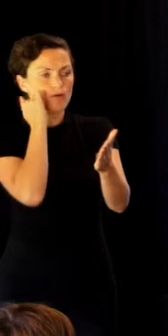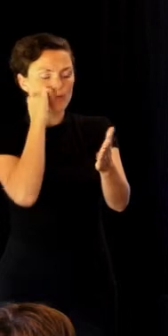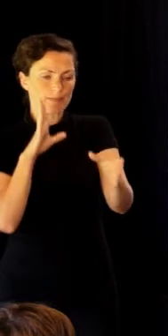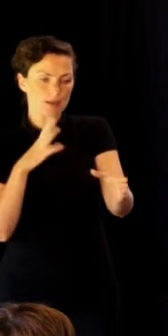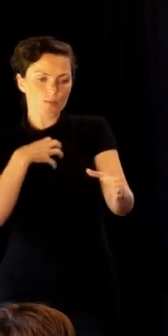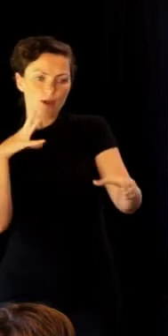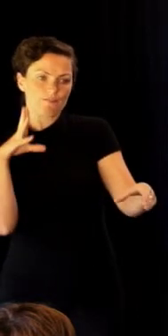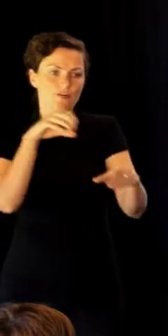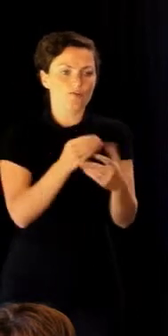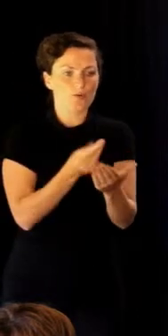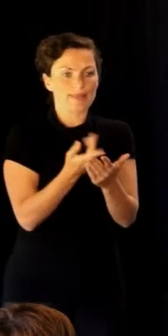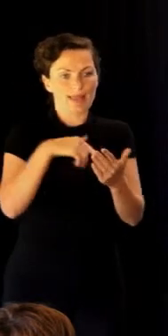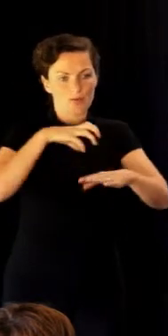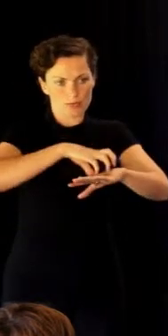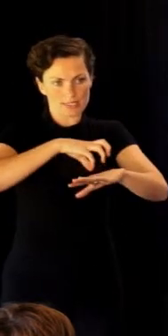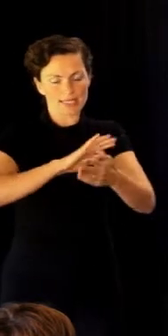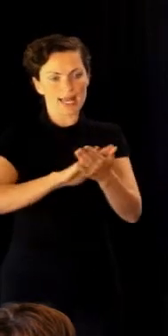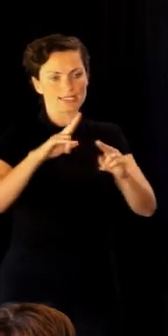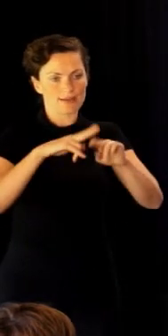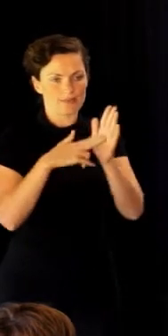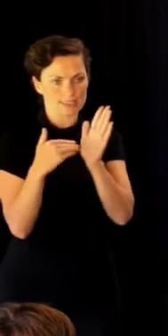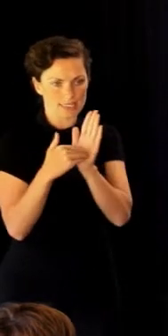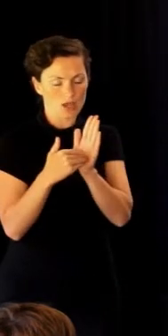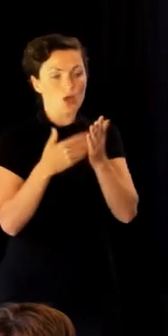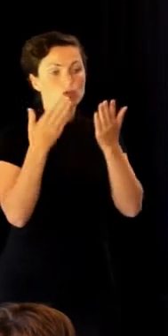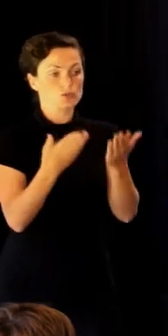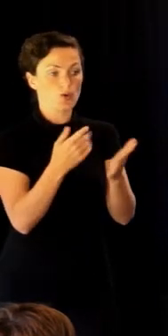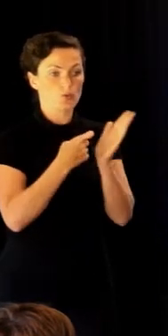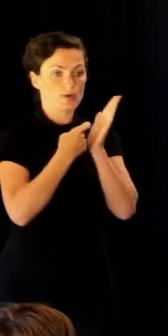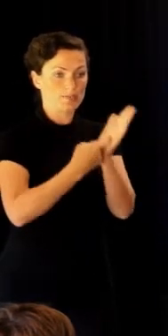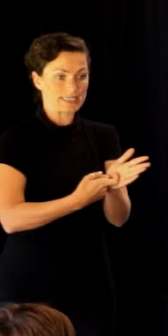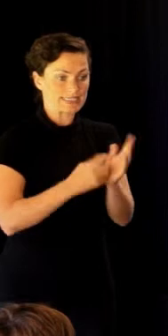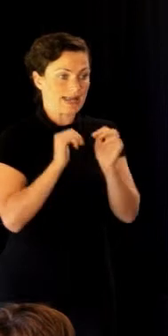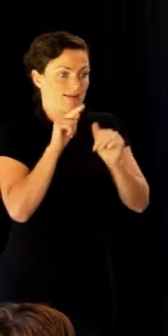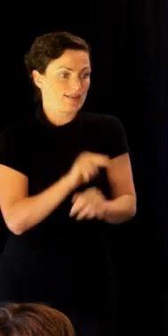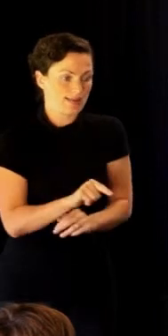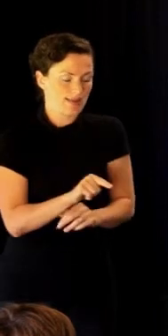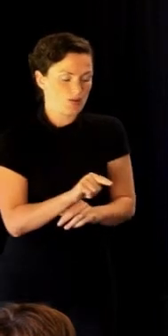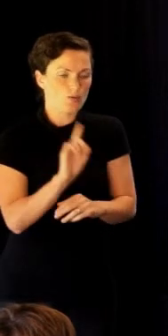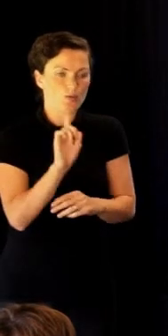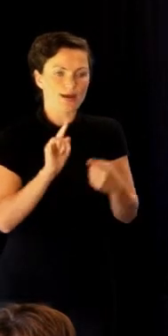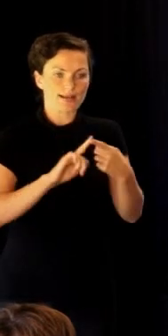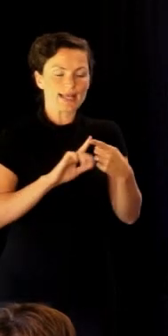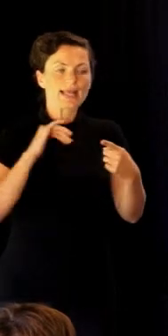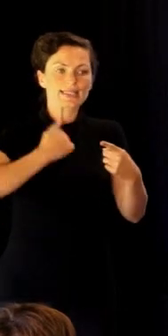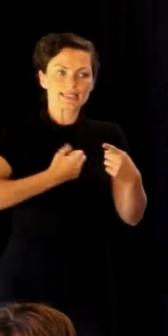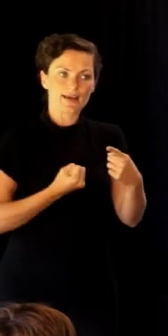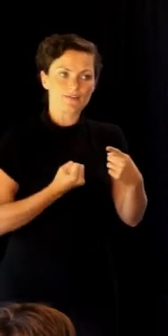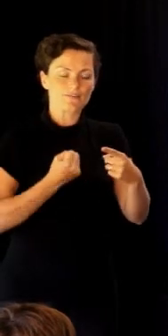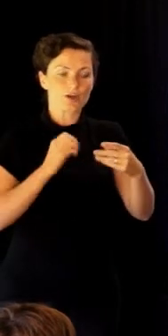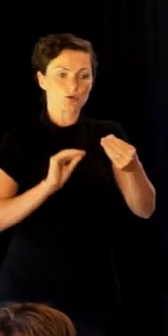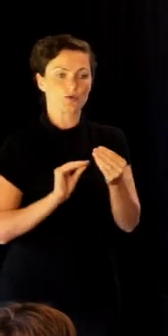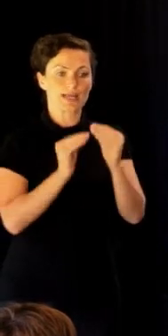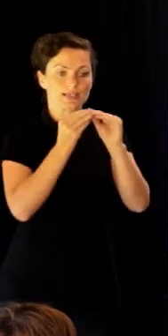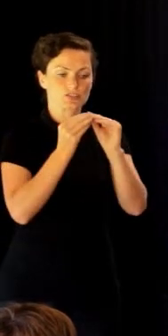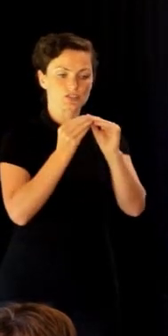within Haemophilia New Zealand? So the recommendations that came from the hui were, there did need to be a creation of